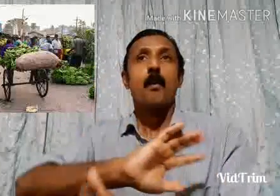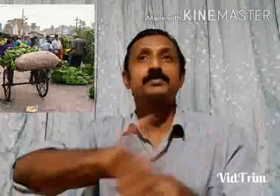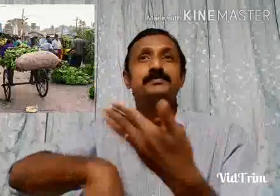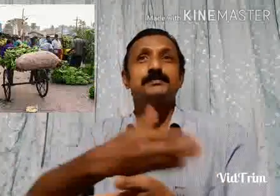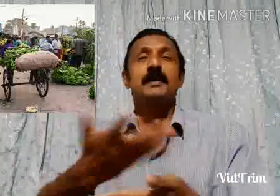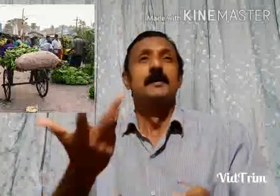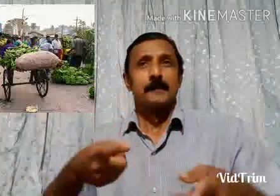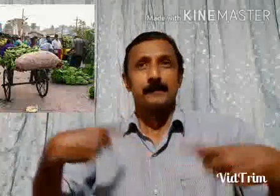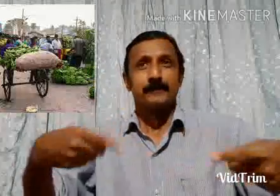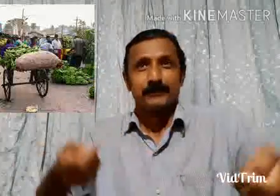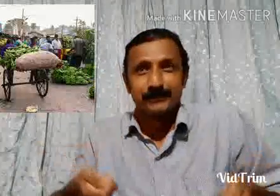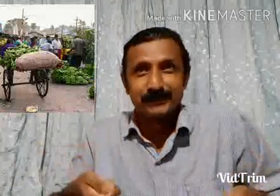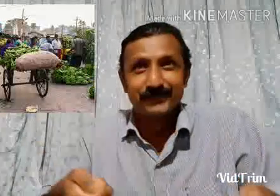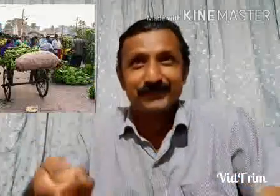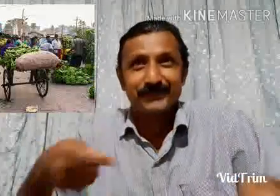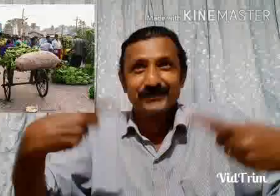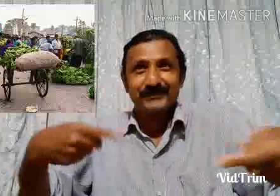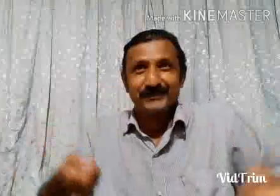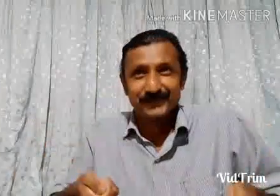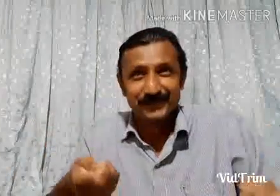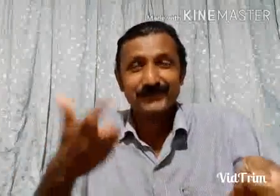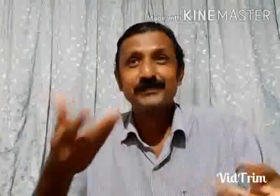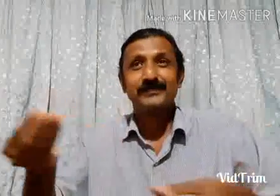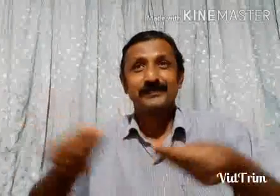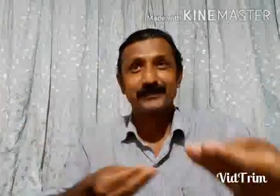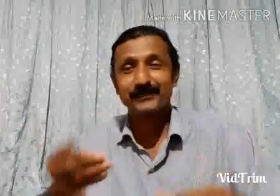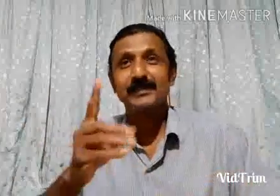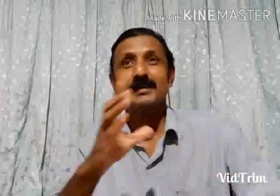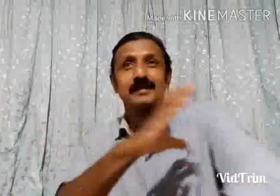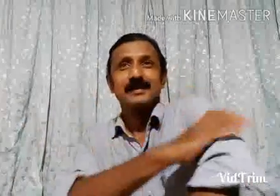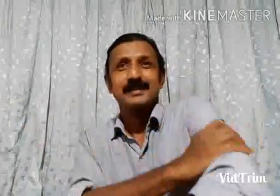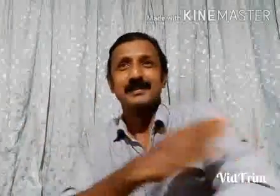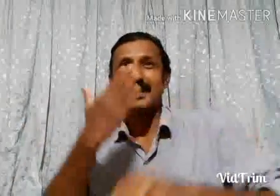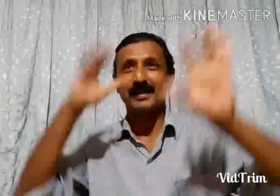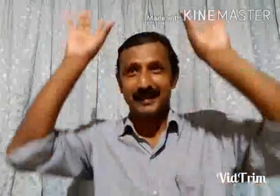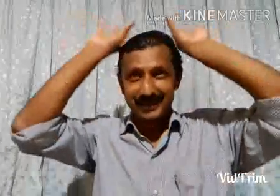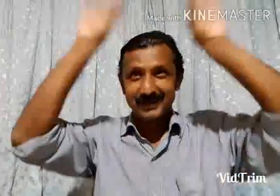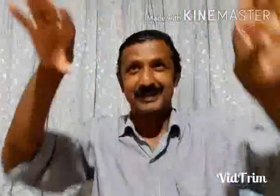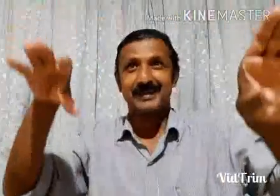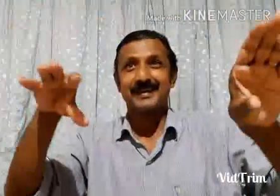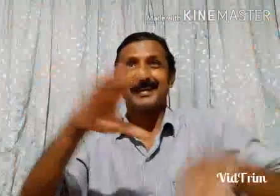that's a I've had lot of I haven't heard